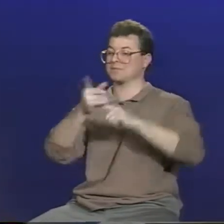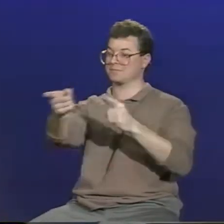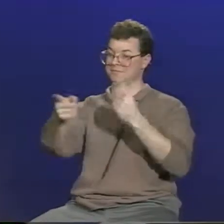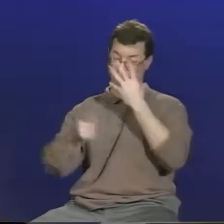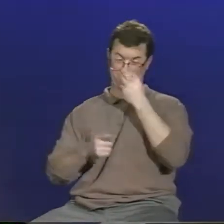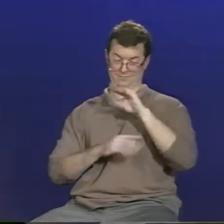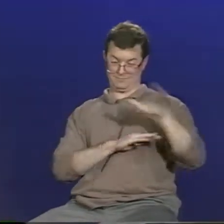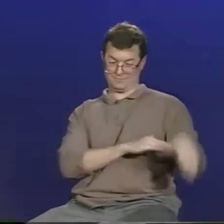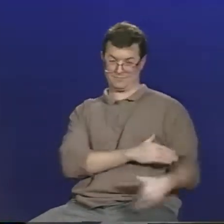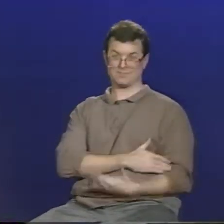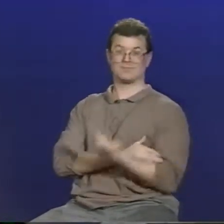happen in the future.